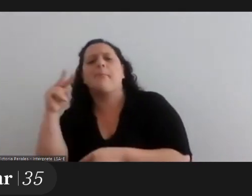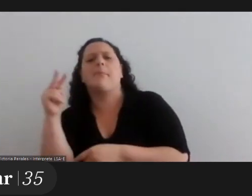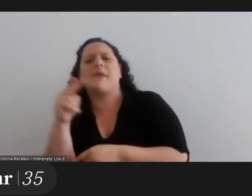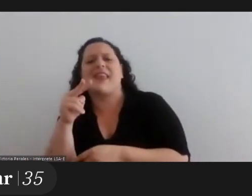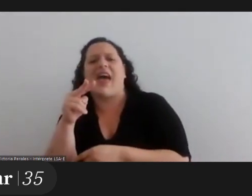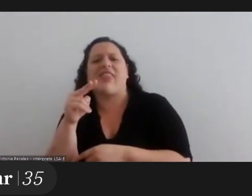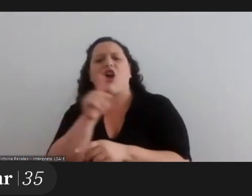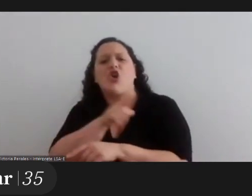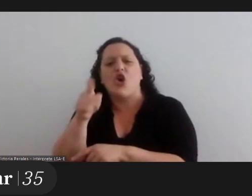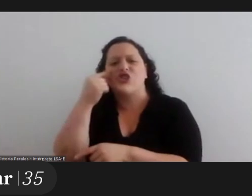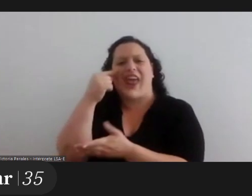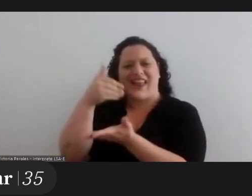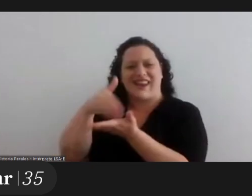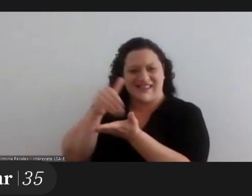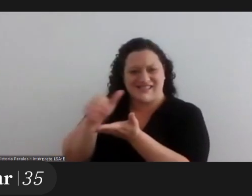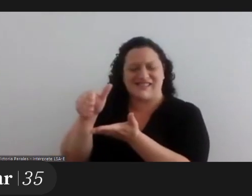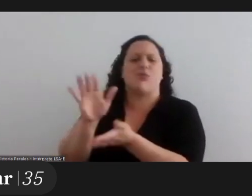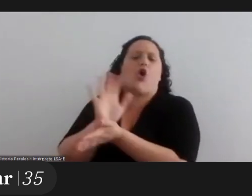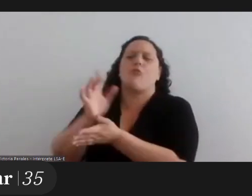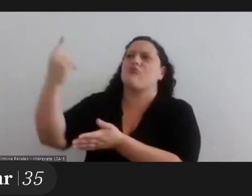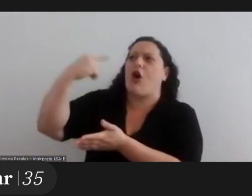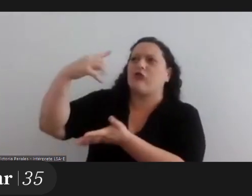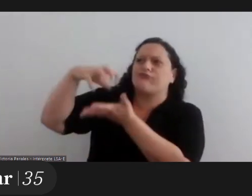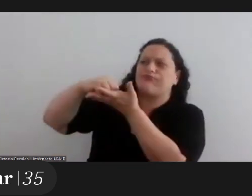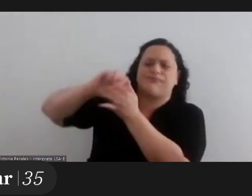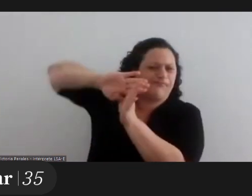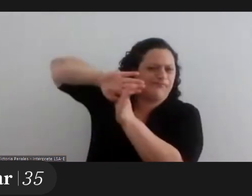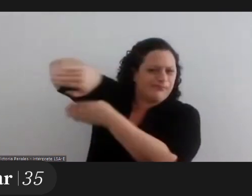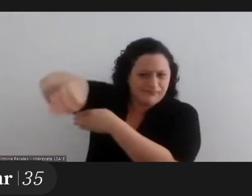-colonial gaze in many cases several